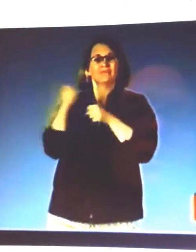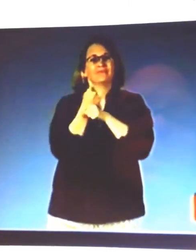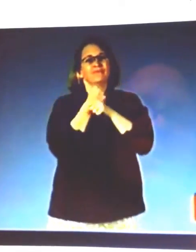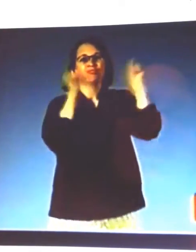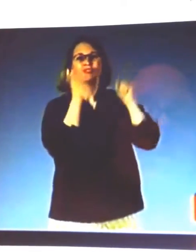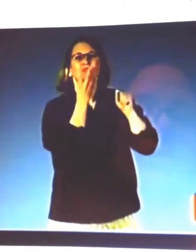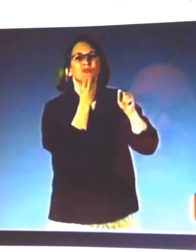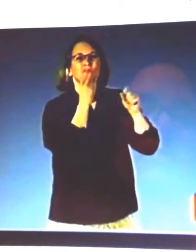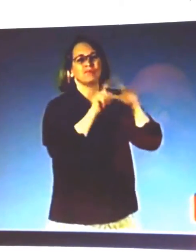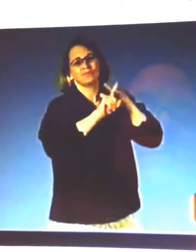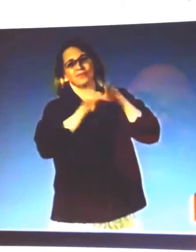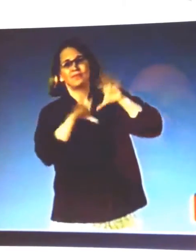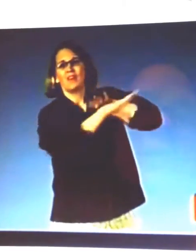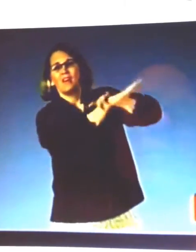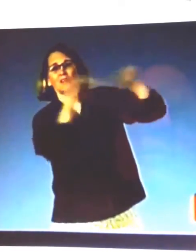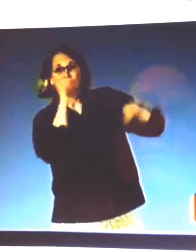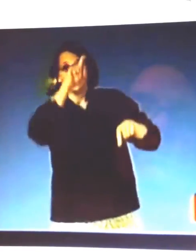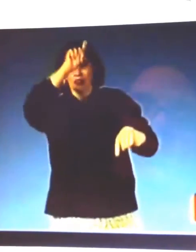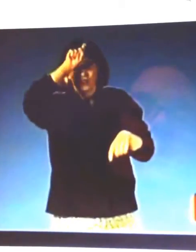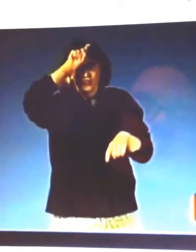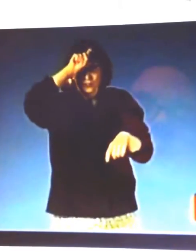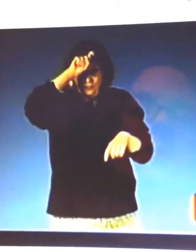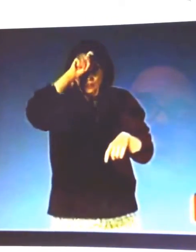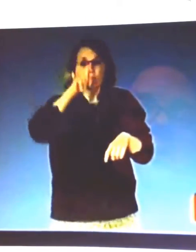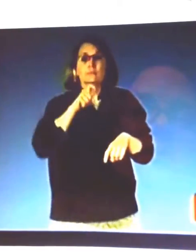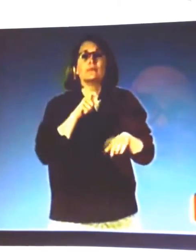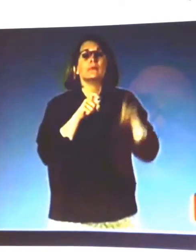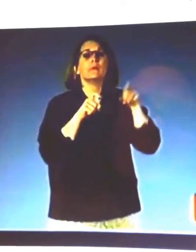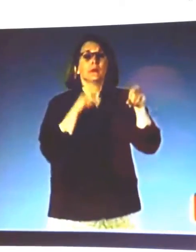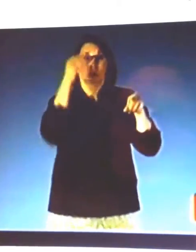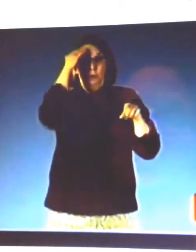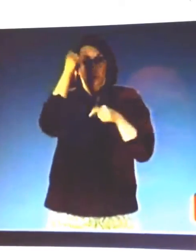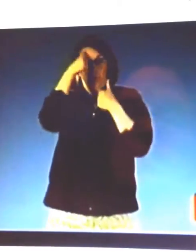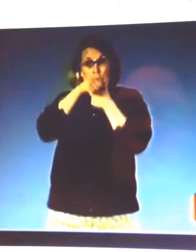is. He was the famous leader who helped the Jews escape from Egypt.